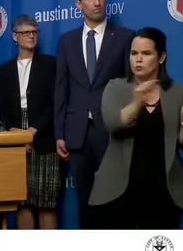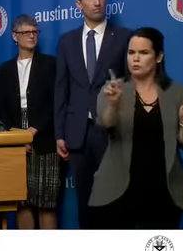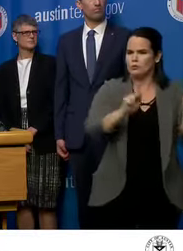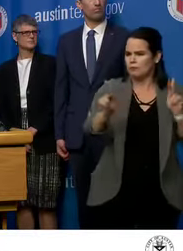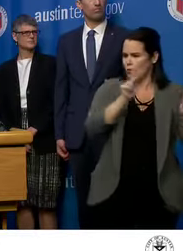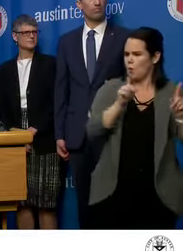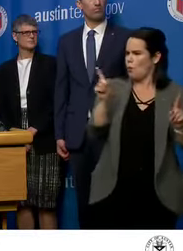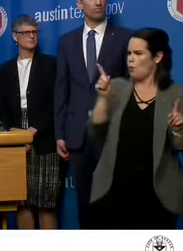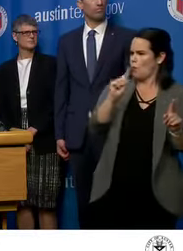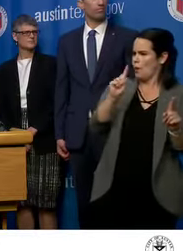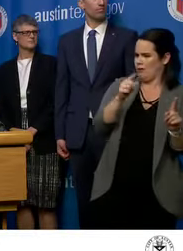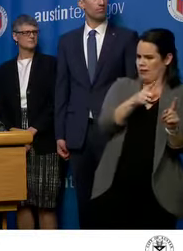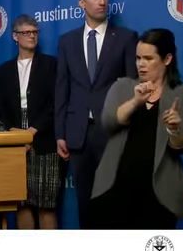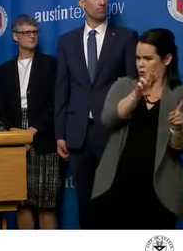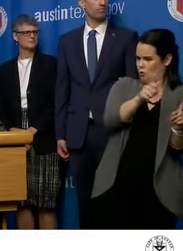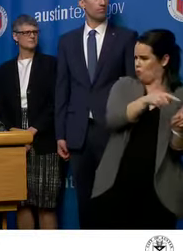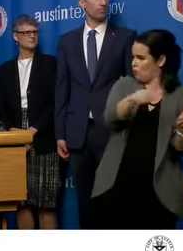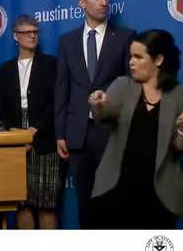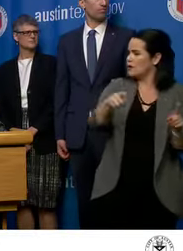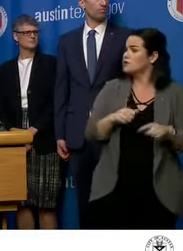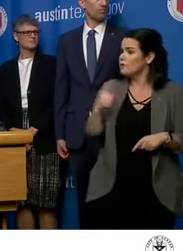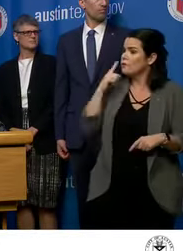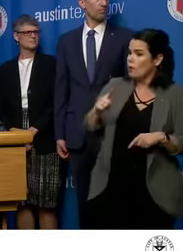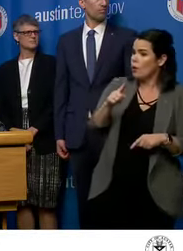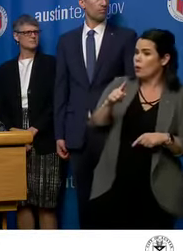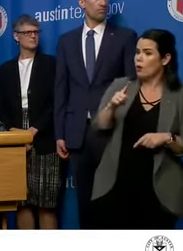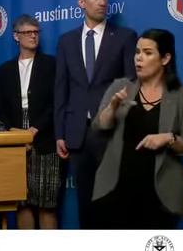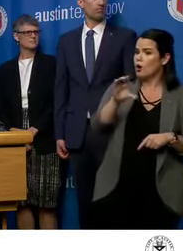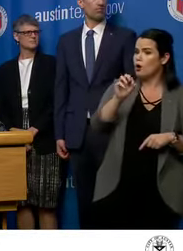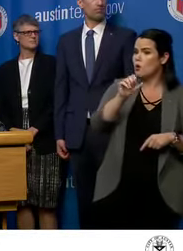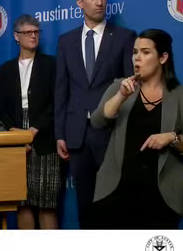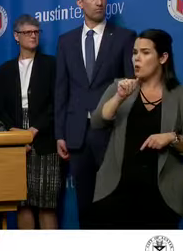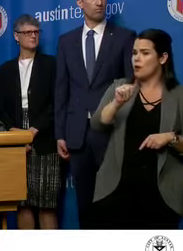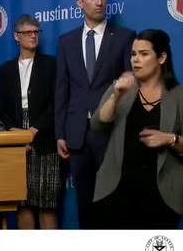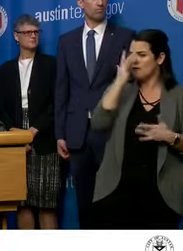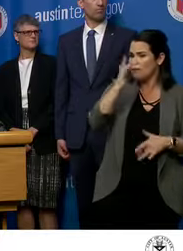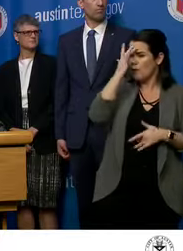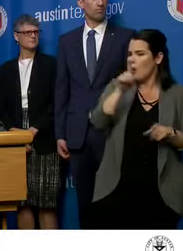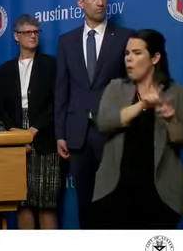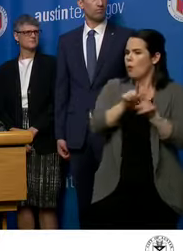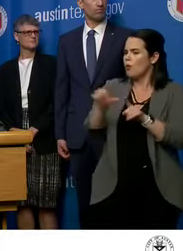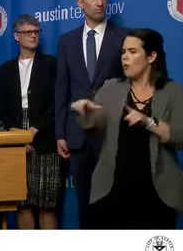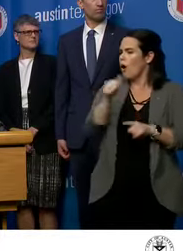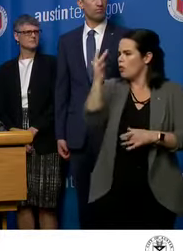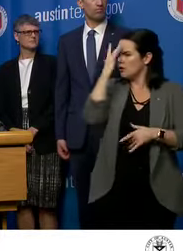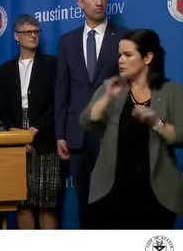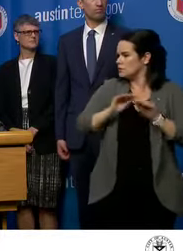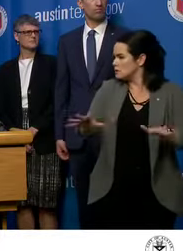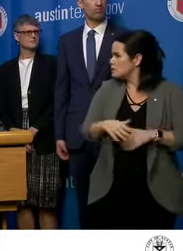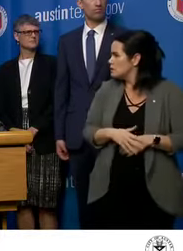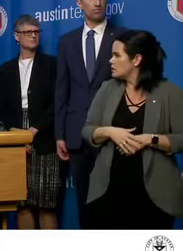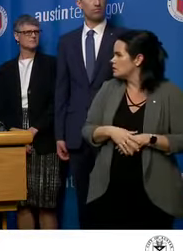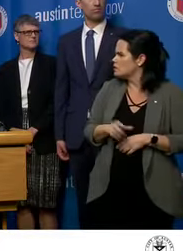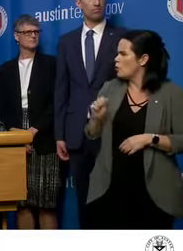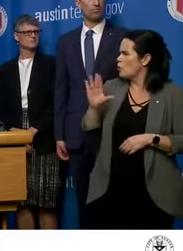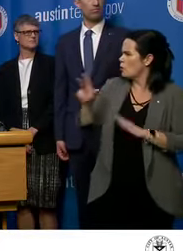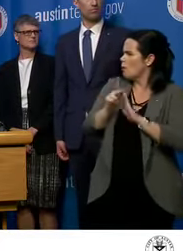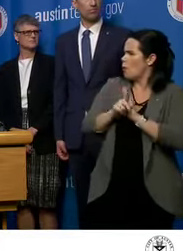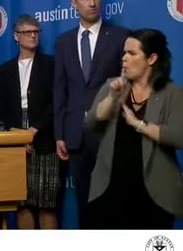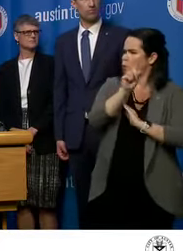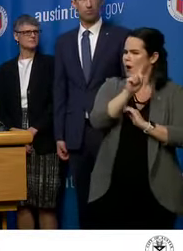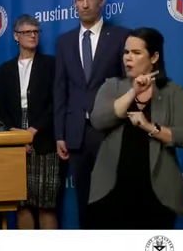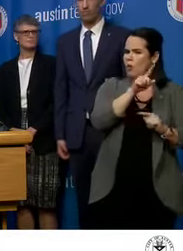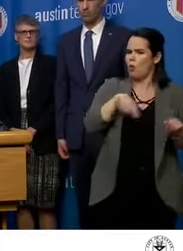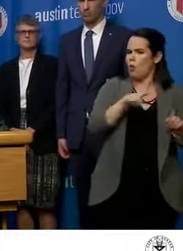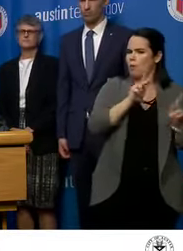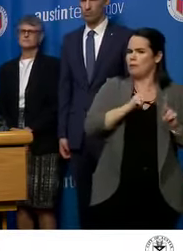housed? So, uh, for not only coronavirus, but other outbreaks like this as well, what's the city's policy with where those people stay? Uh,